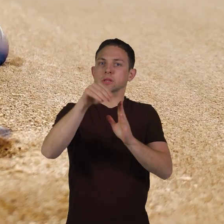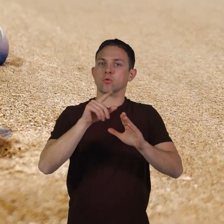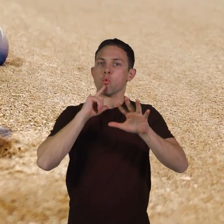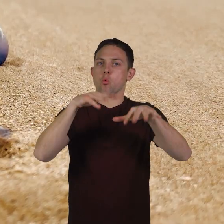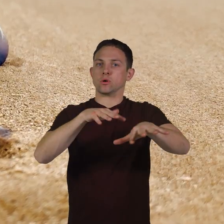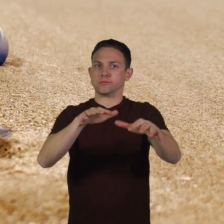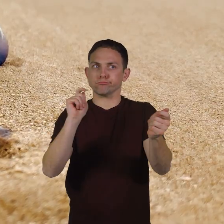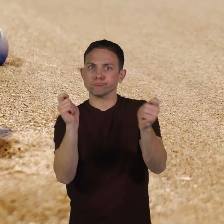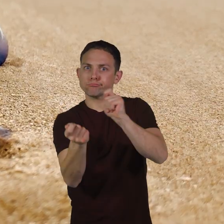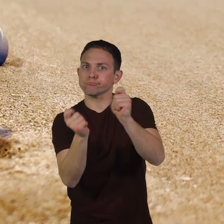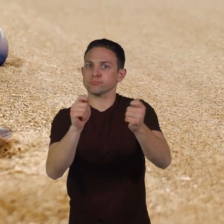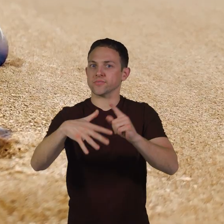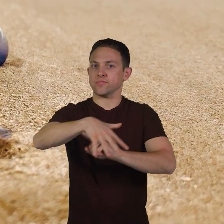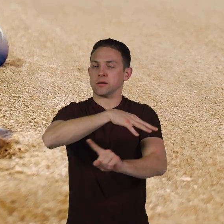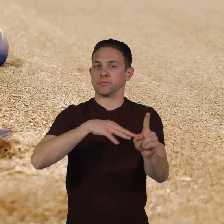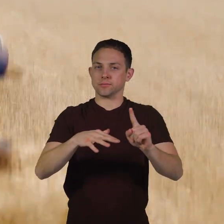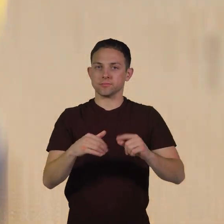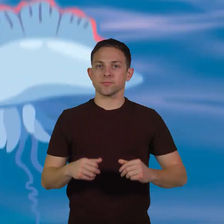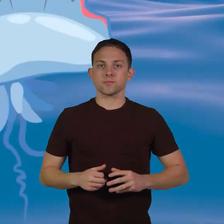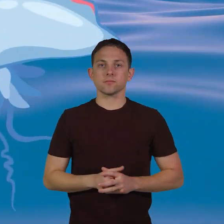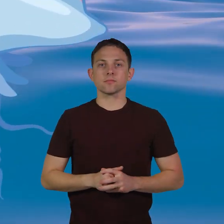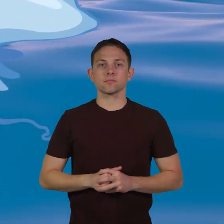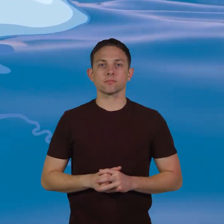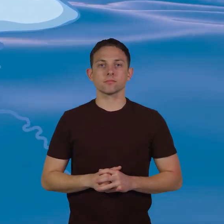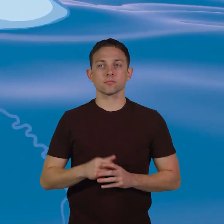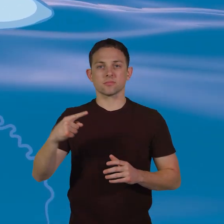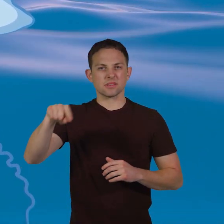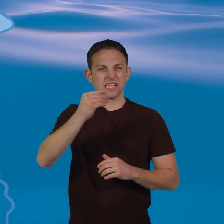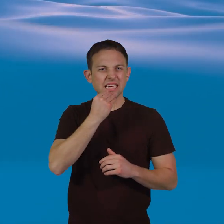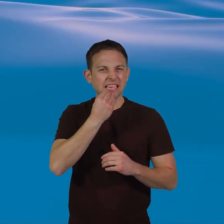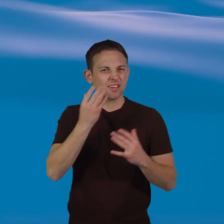ever-changing environment. What do they eat?